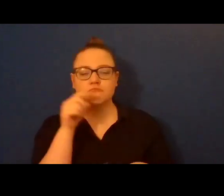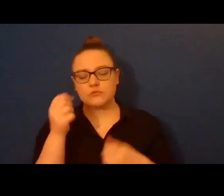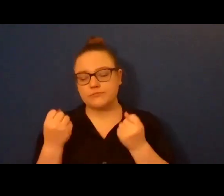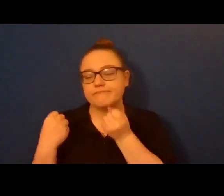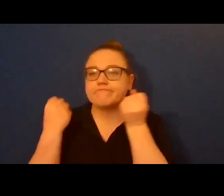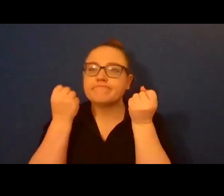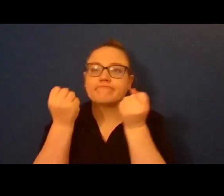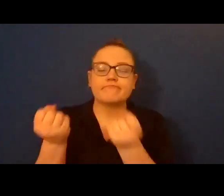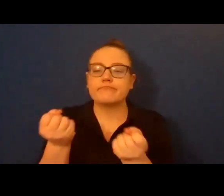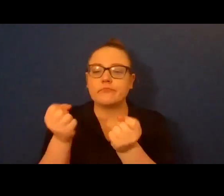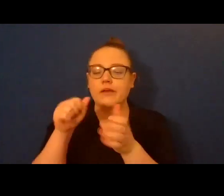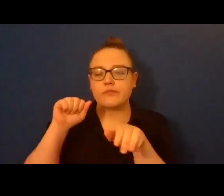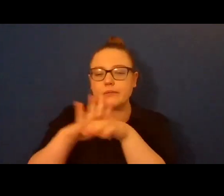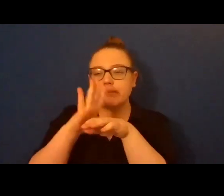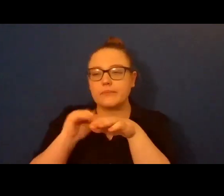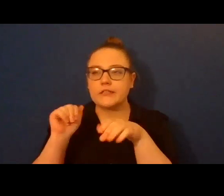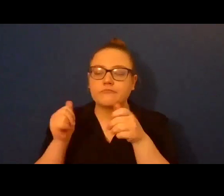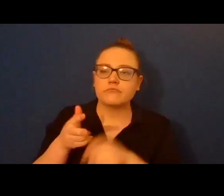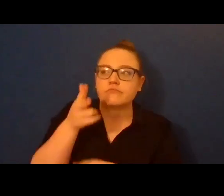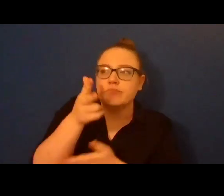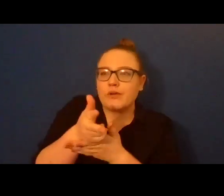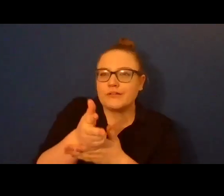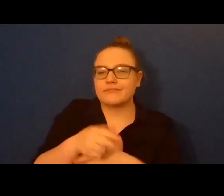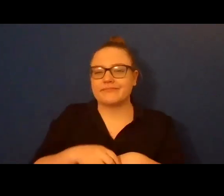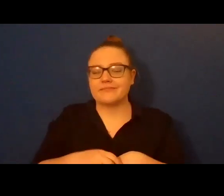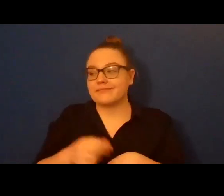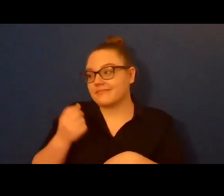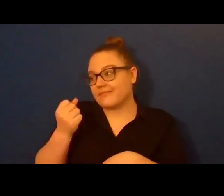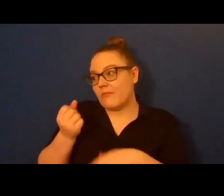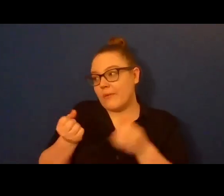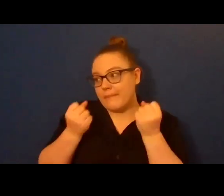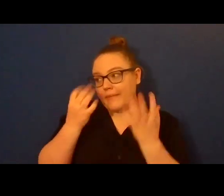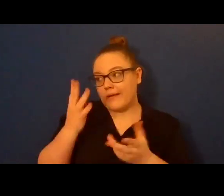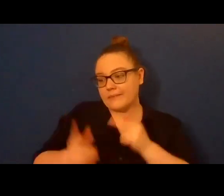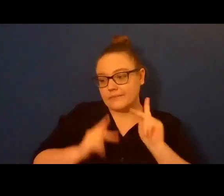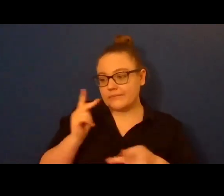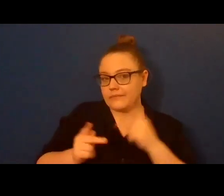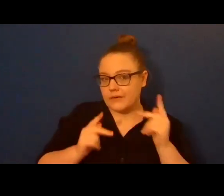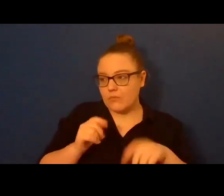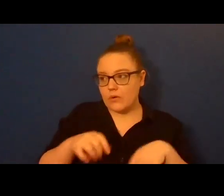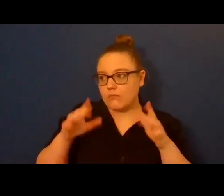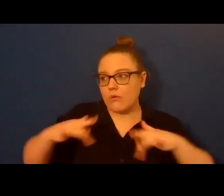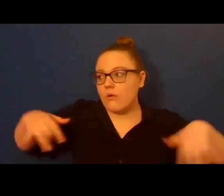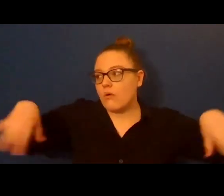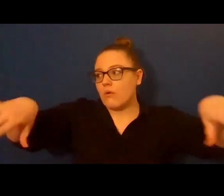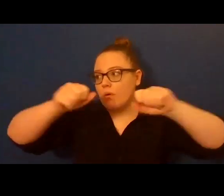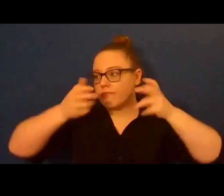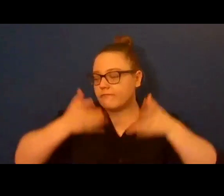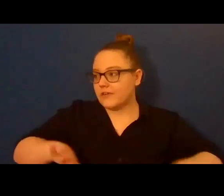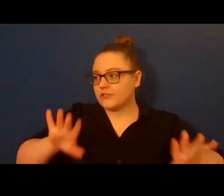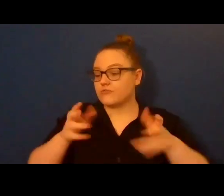Canada. I don't laugh, but sense that I should. He squeezes the steering wheel. The entire ride up, I hadn't said a word.